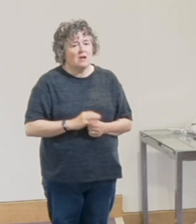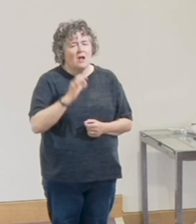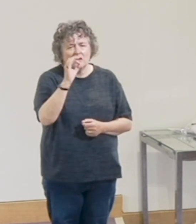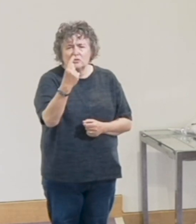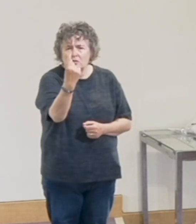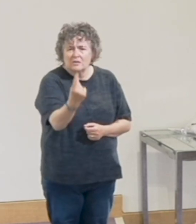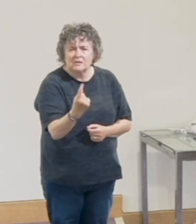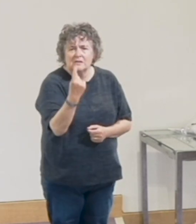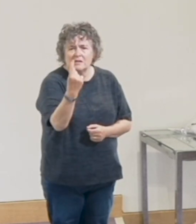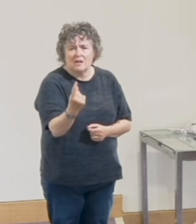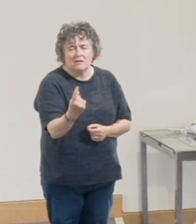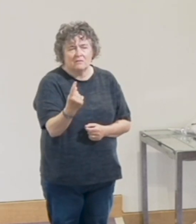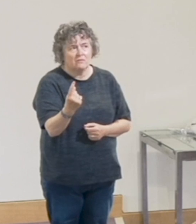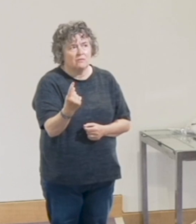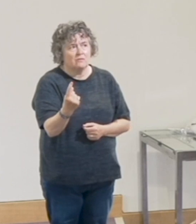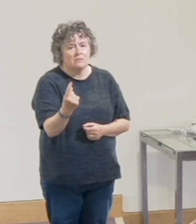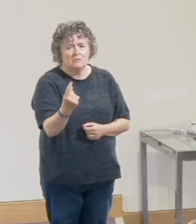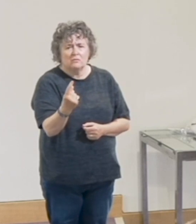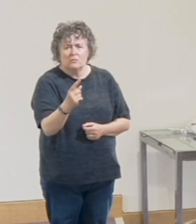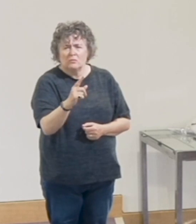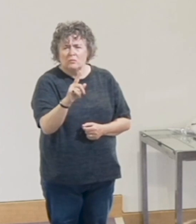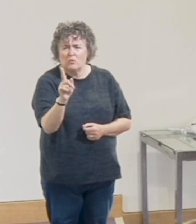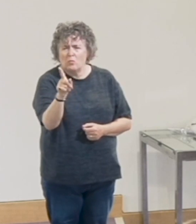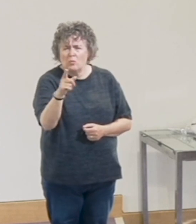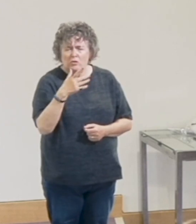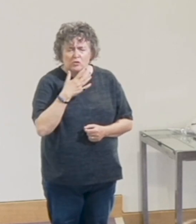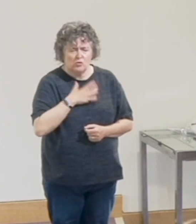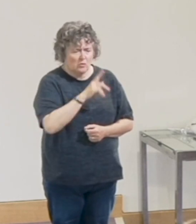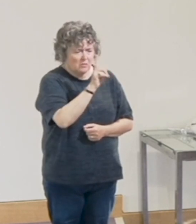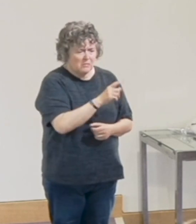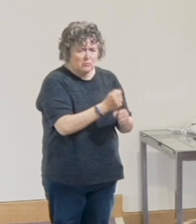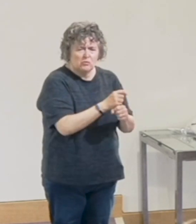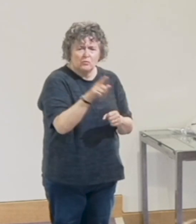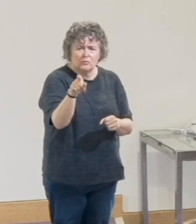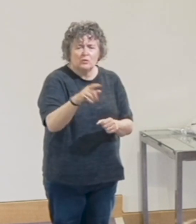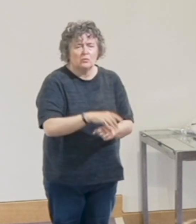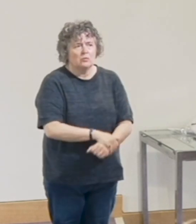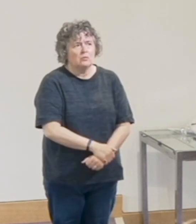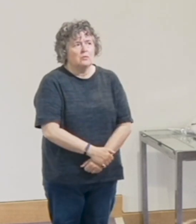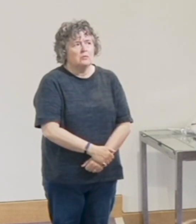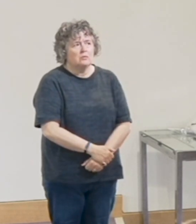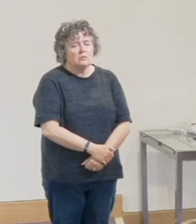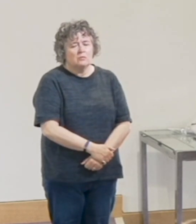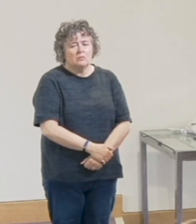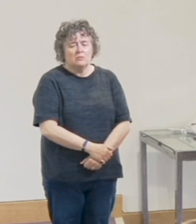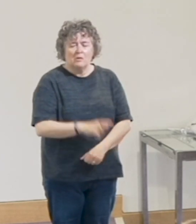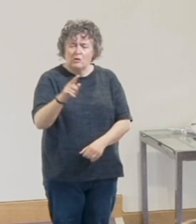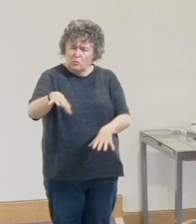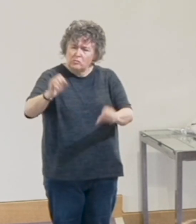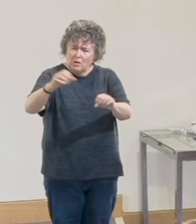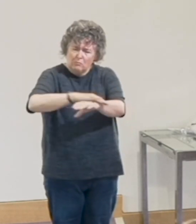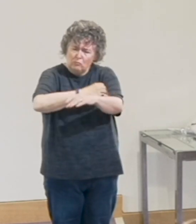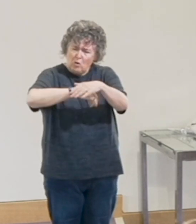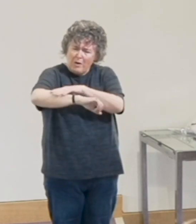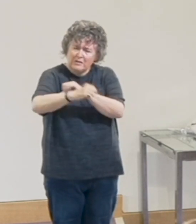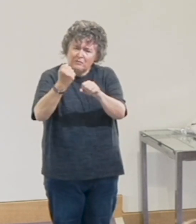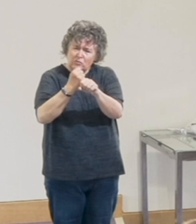Ask yourself, yeah, ask yourself what you want people to do for you.